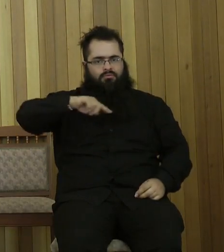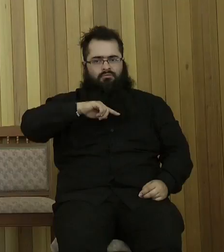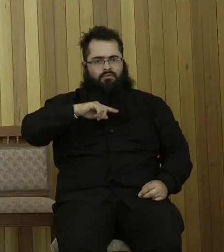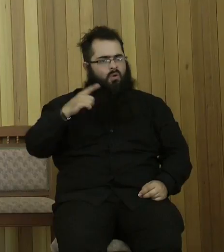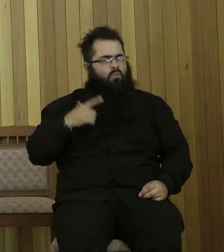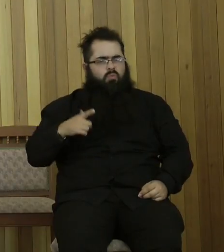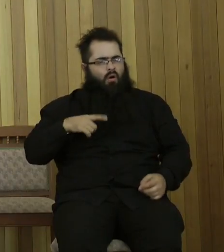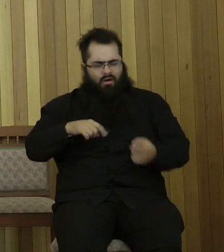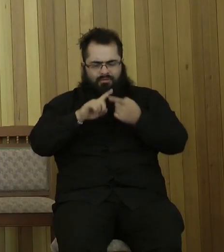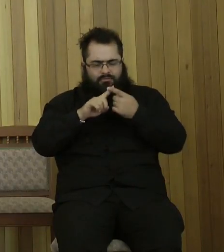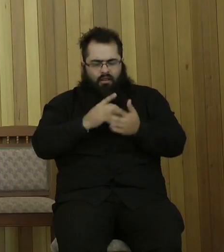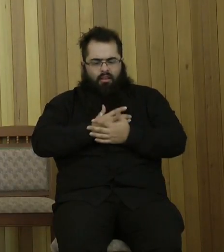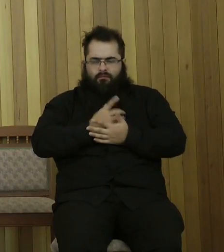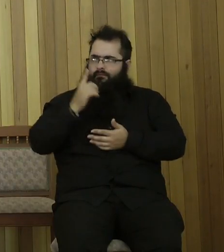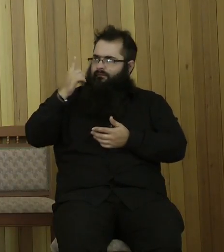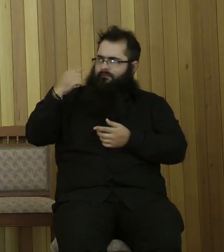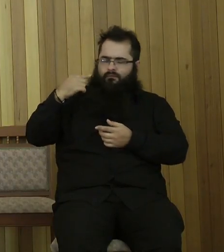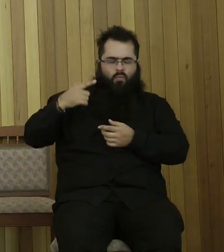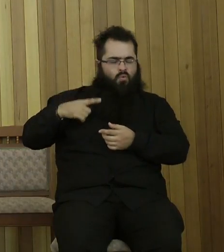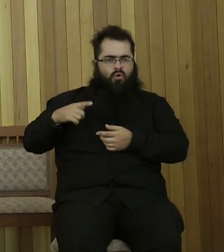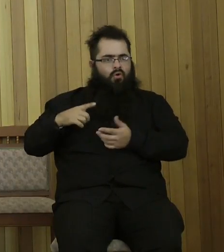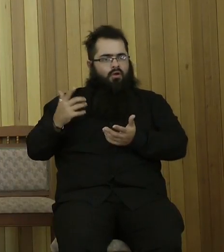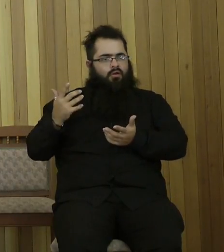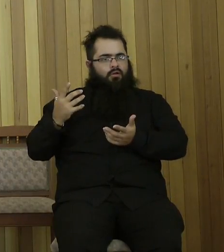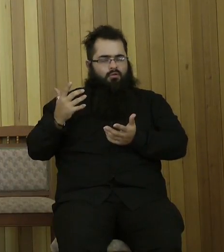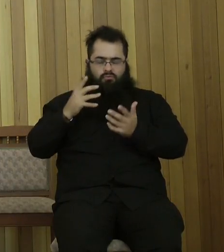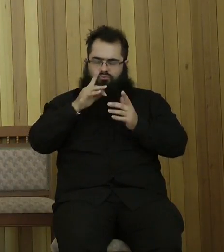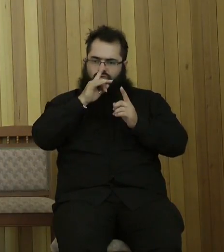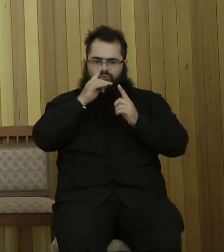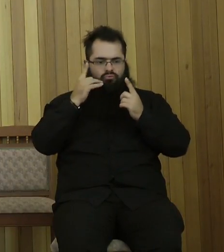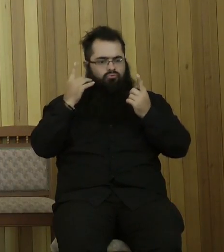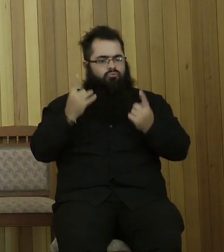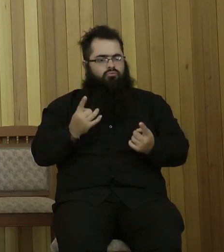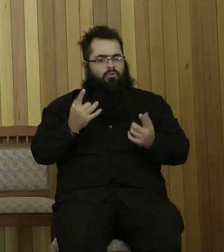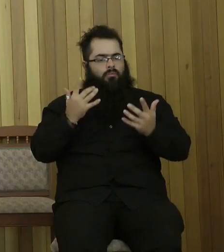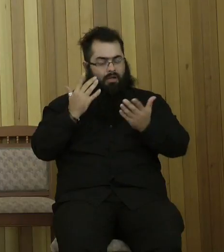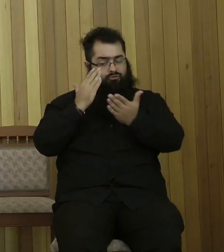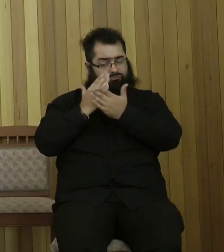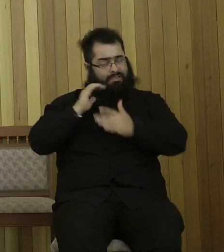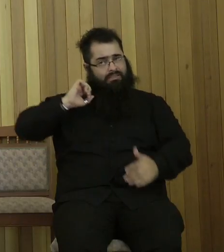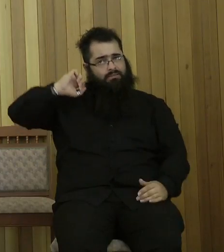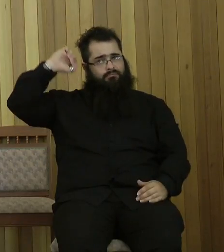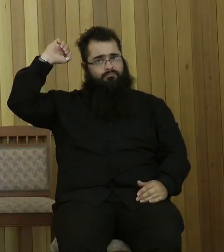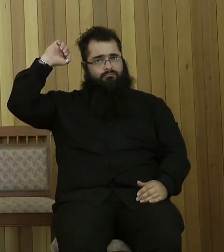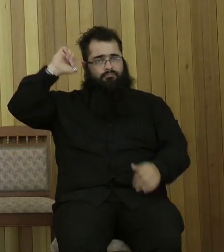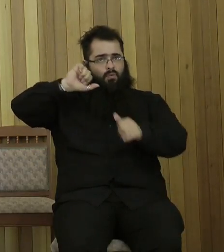fail to acknowledge Him as our Father? truly, our God is an awesome Father God.